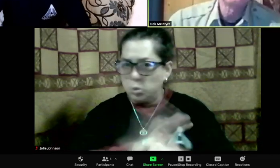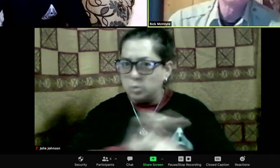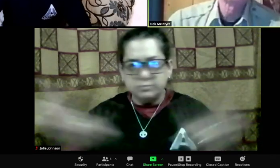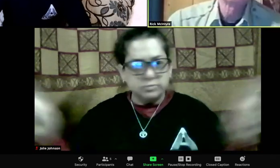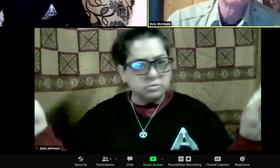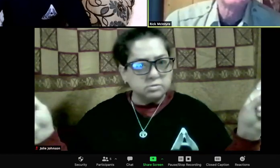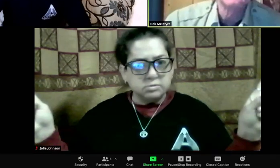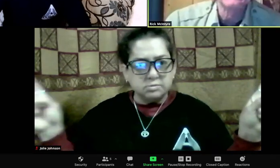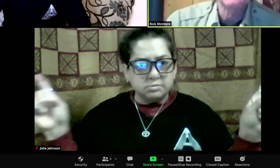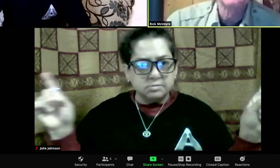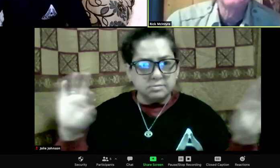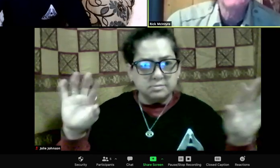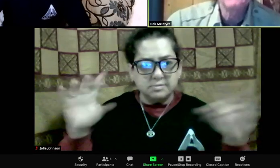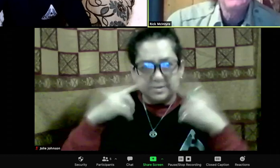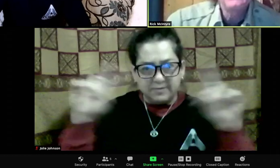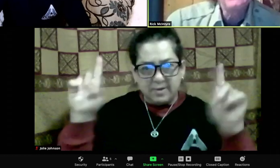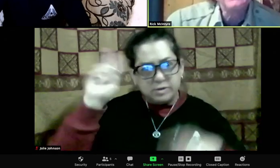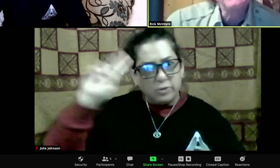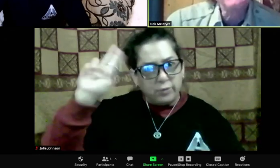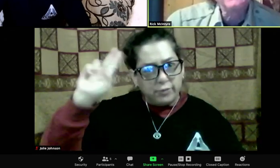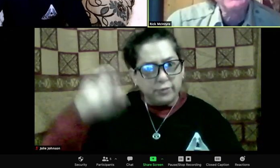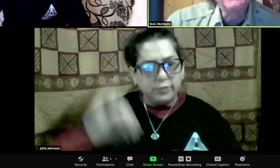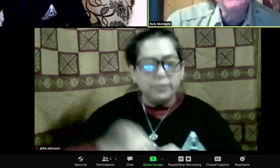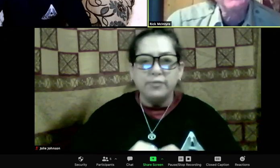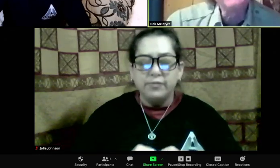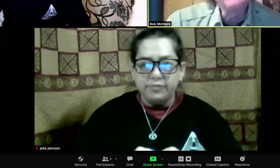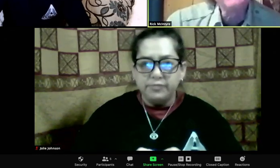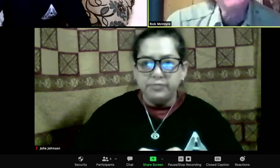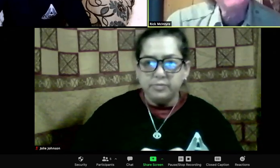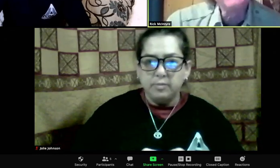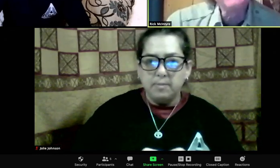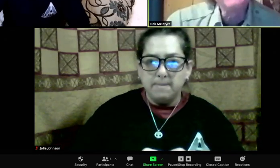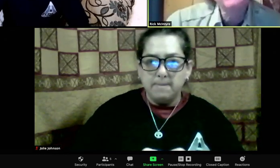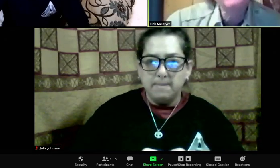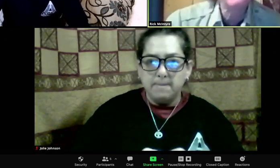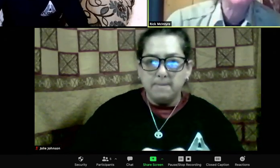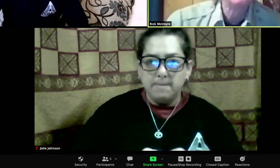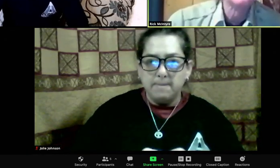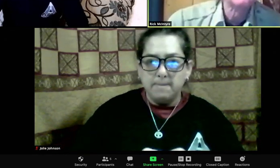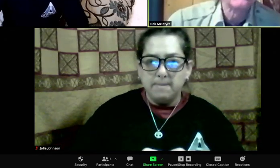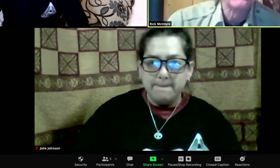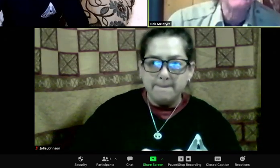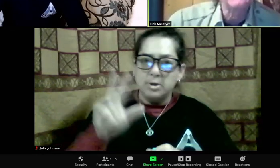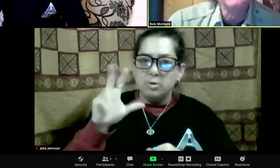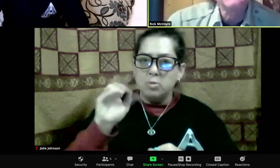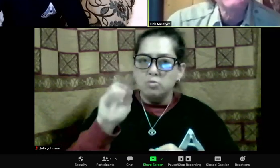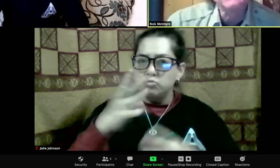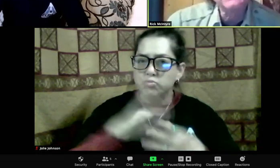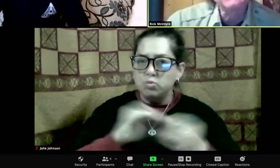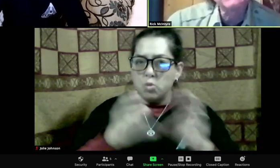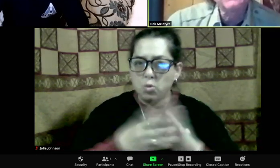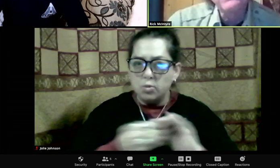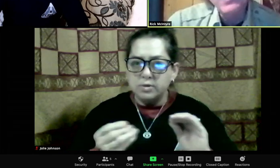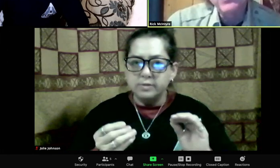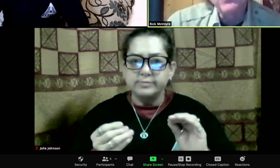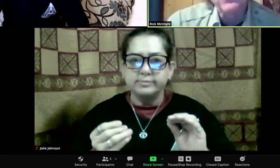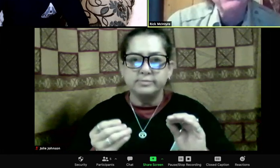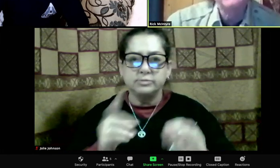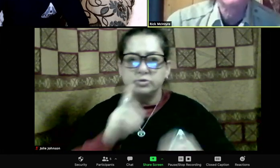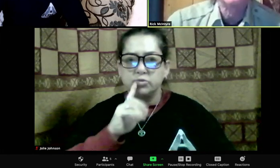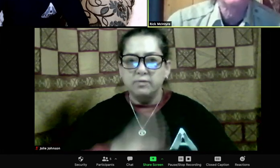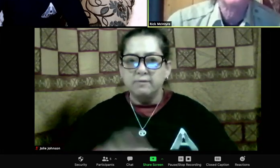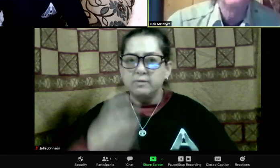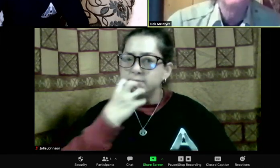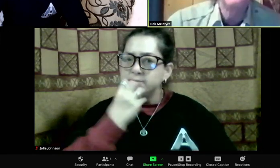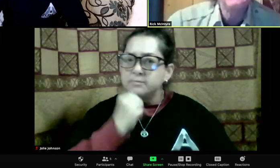So, those of you that have already read the 21 book, you've met Wolf 302, who was 21's nephew,